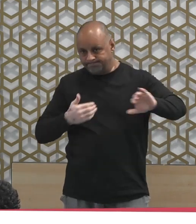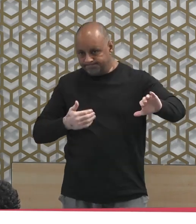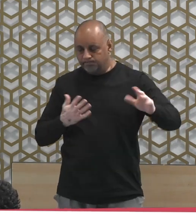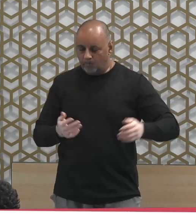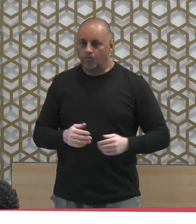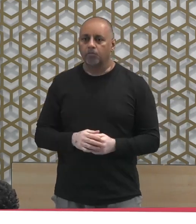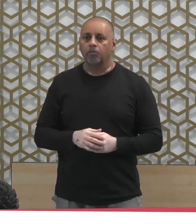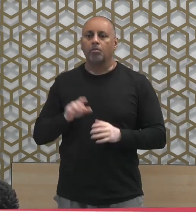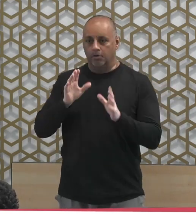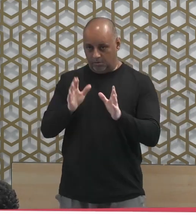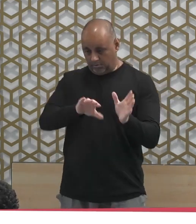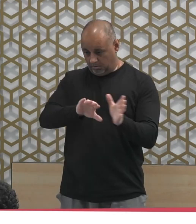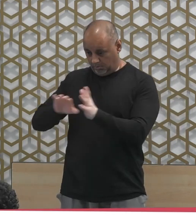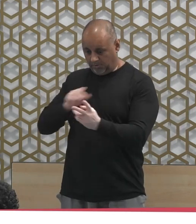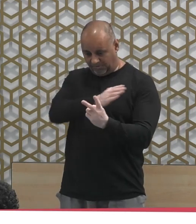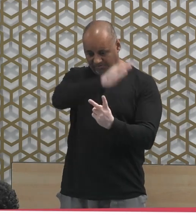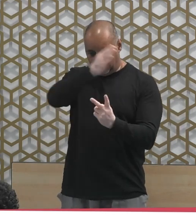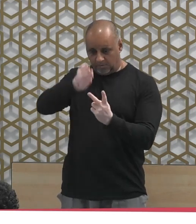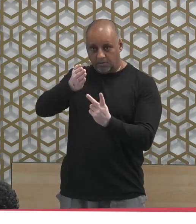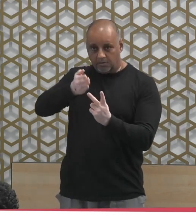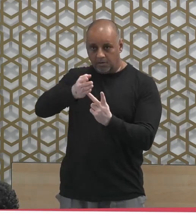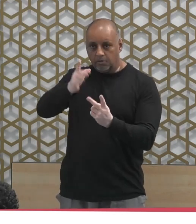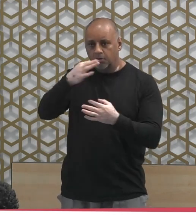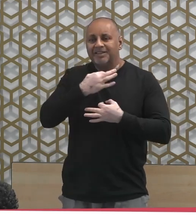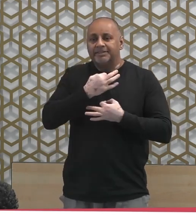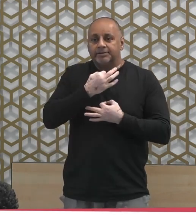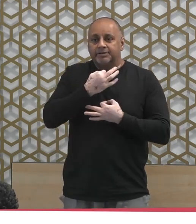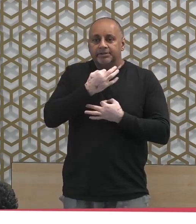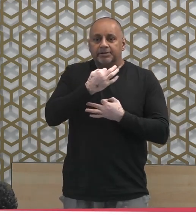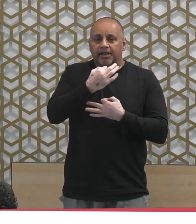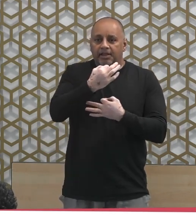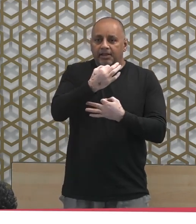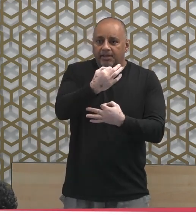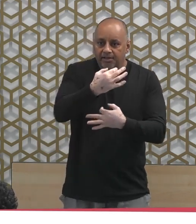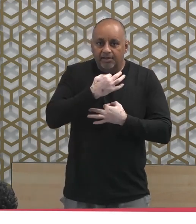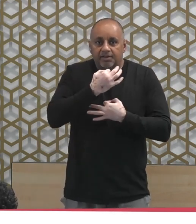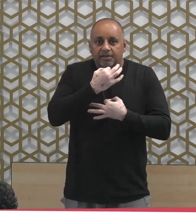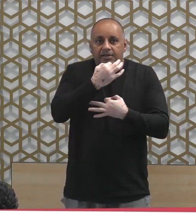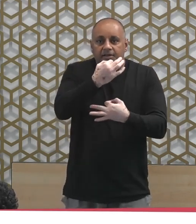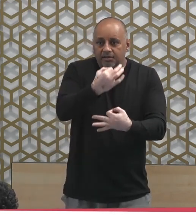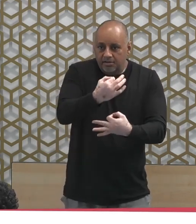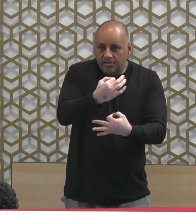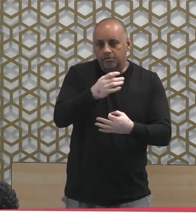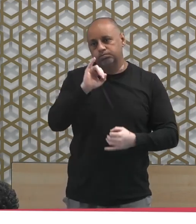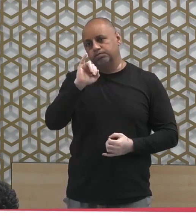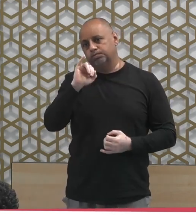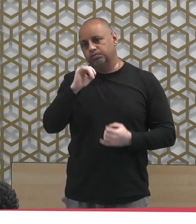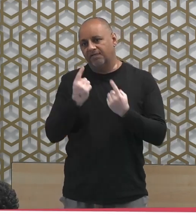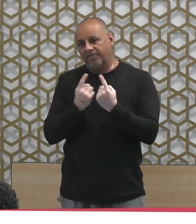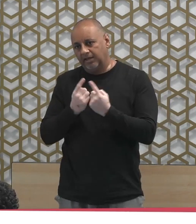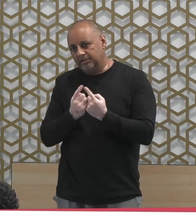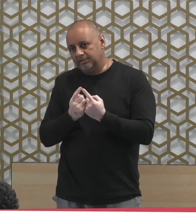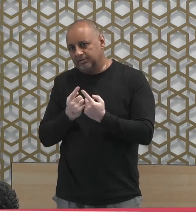Of course, these desirous matters, they're all clear to us what Allah made to us clear. Stay away from those. But we should